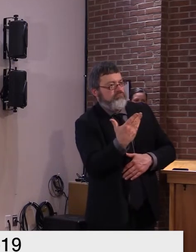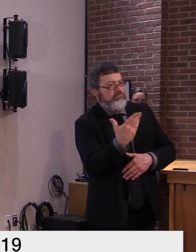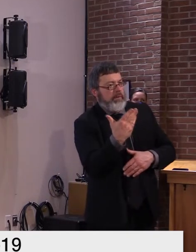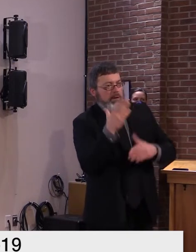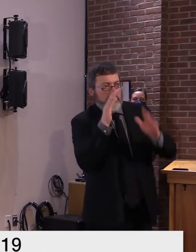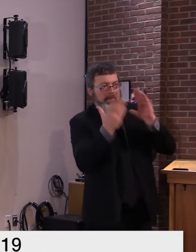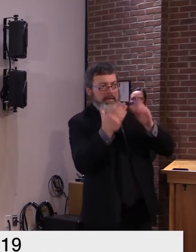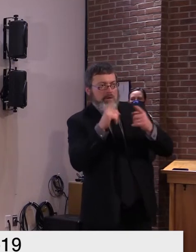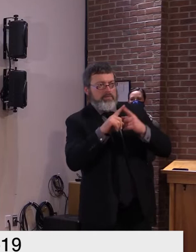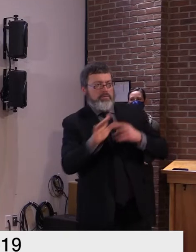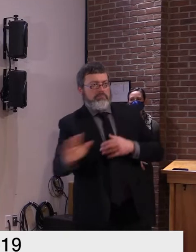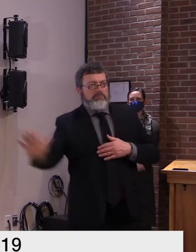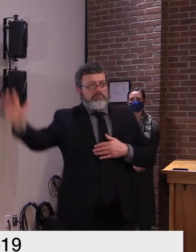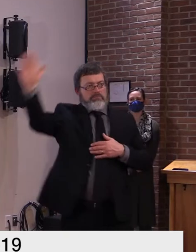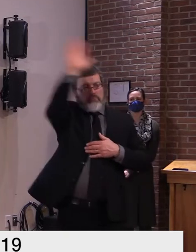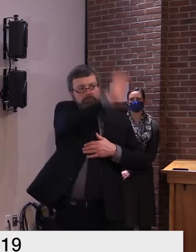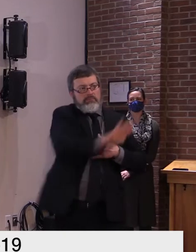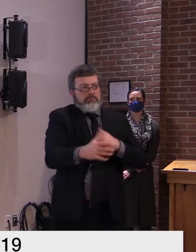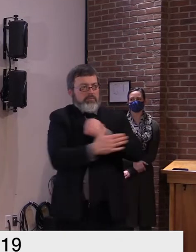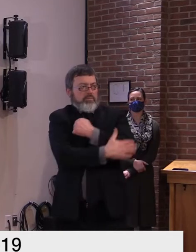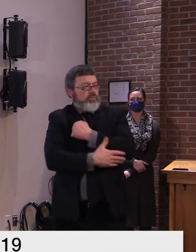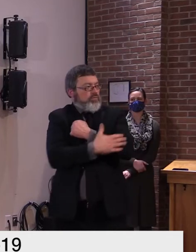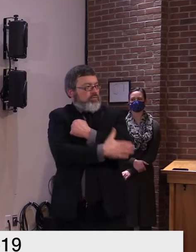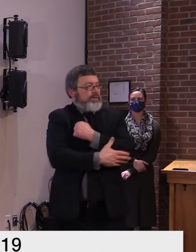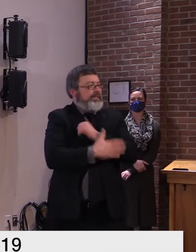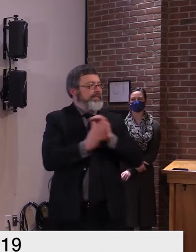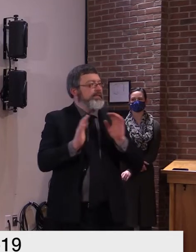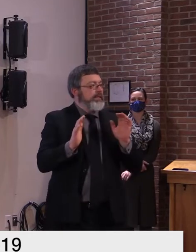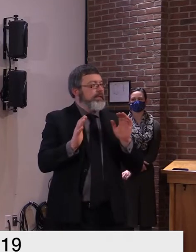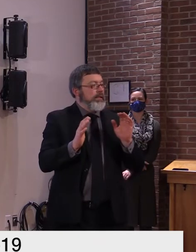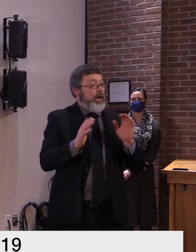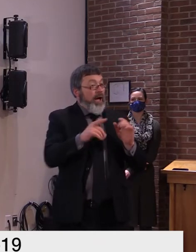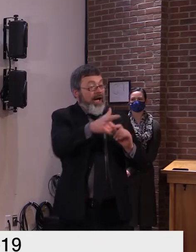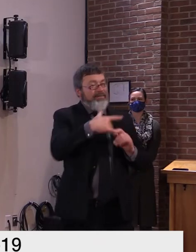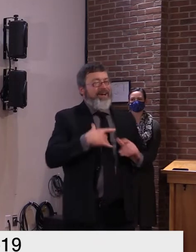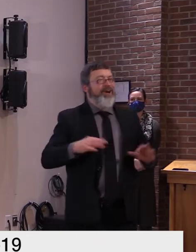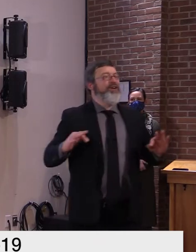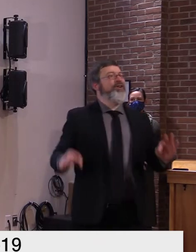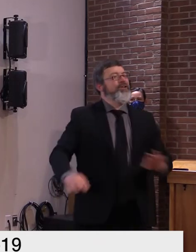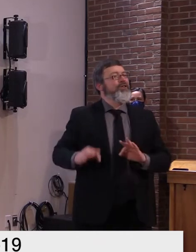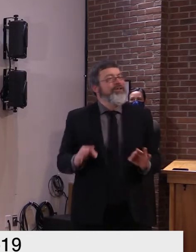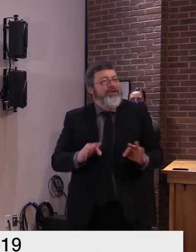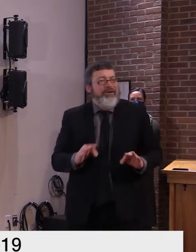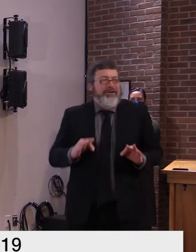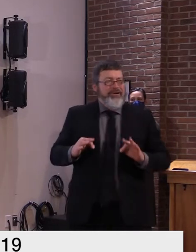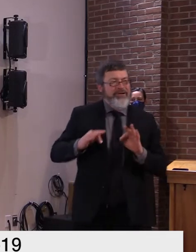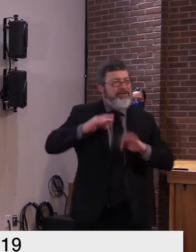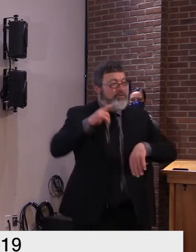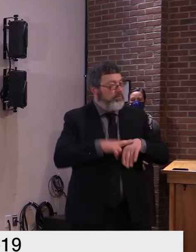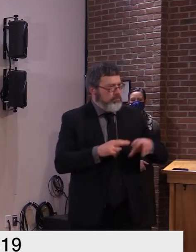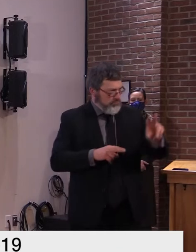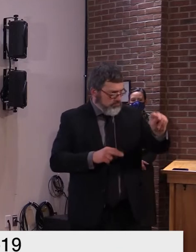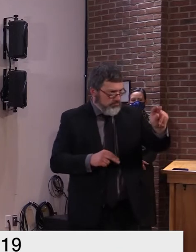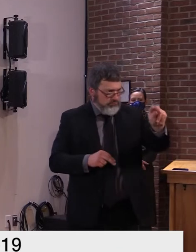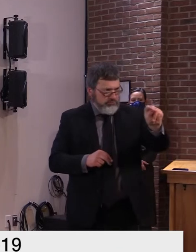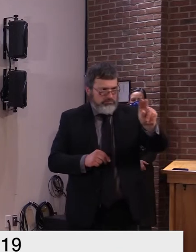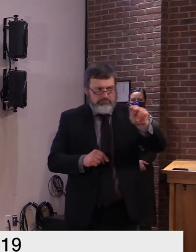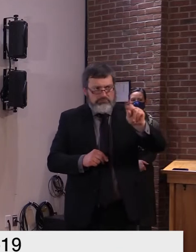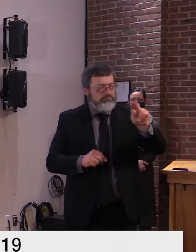comfort level with as i spoke about on tuesday numbers like this can have significant impacts